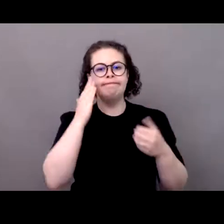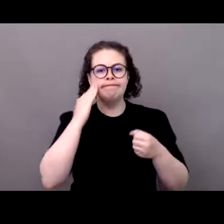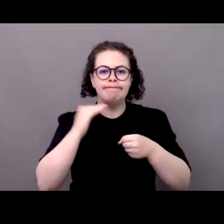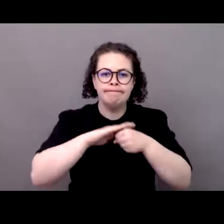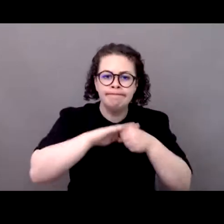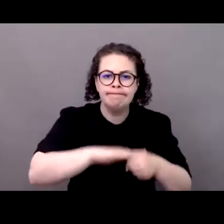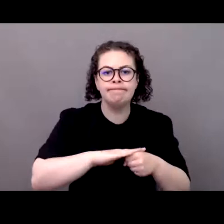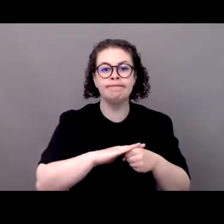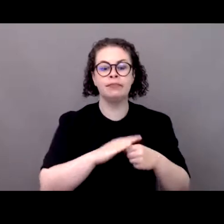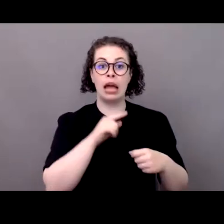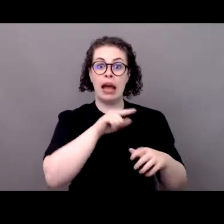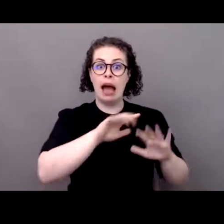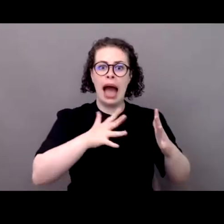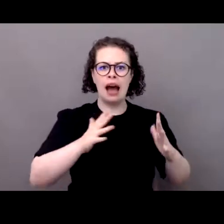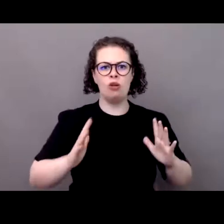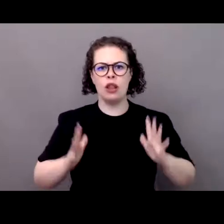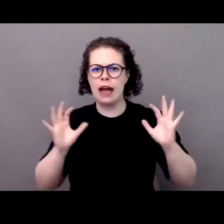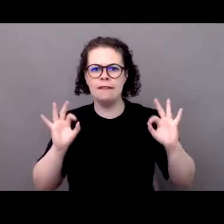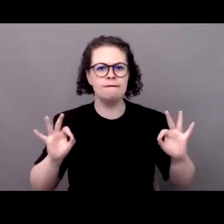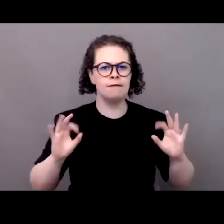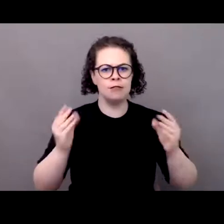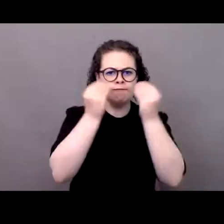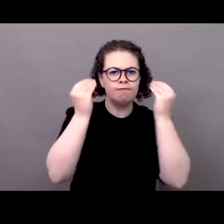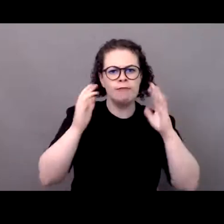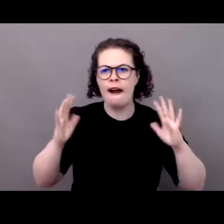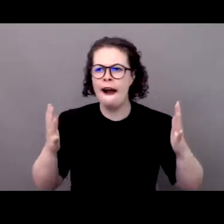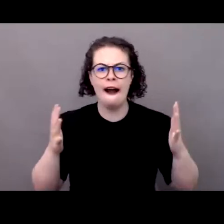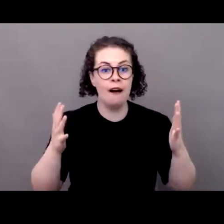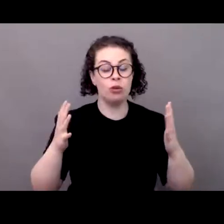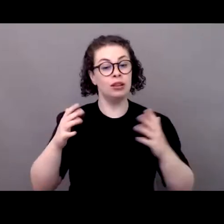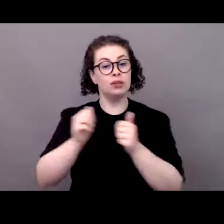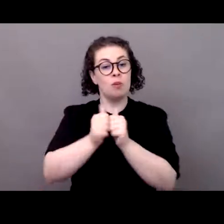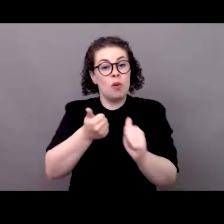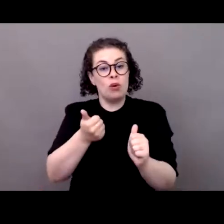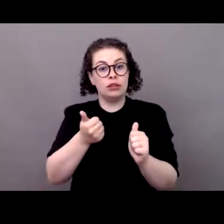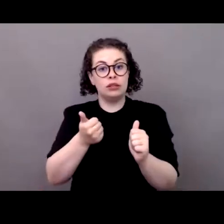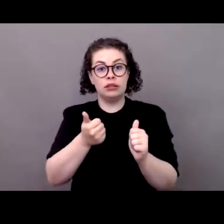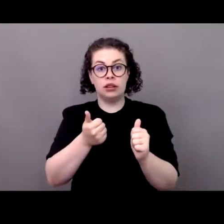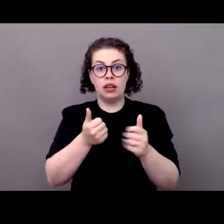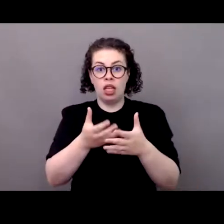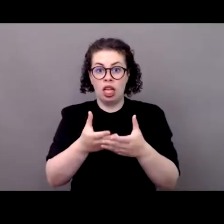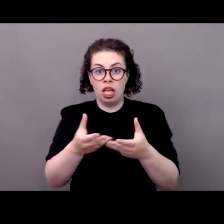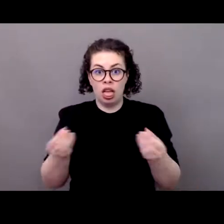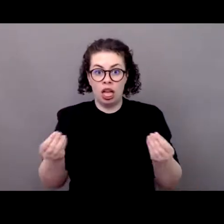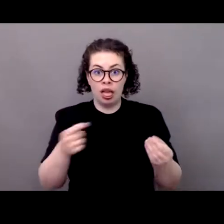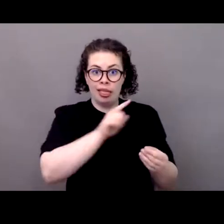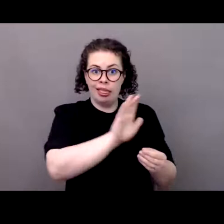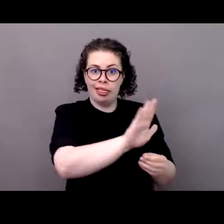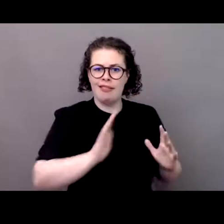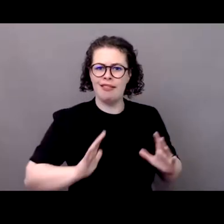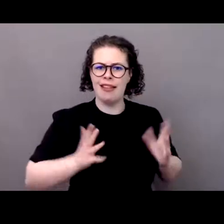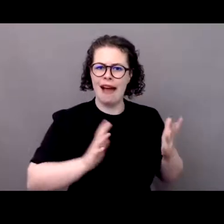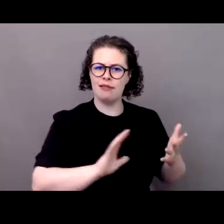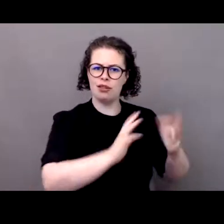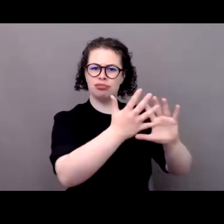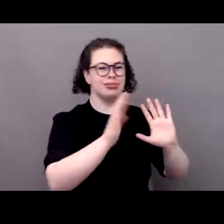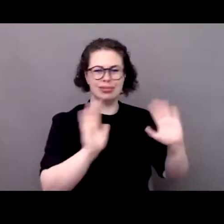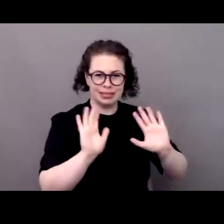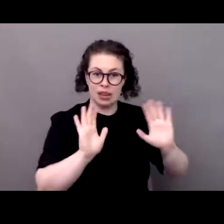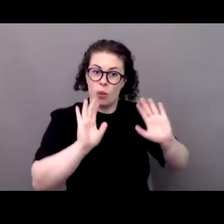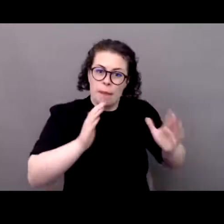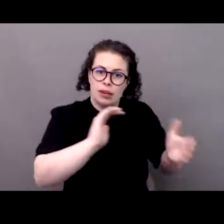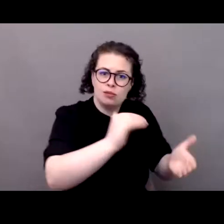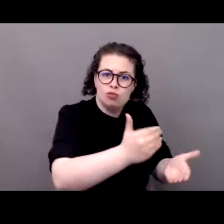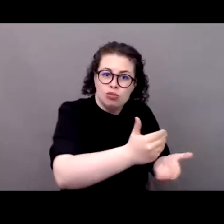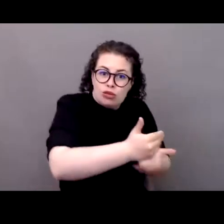the dialogue against social inequalities and the and inclusiveness of sport um i i really believe that it's uh